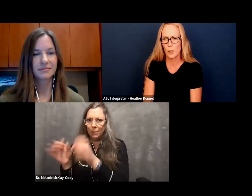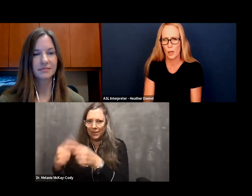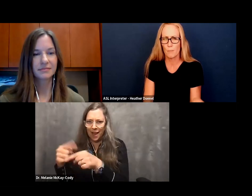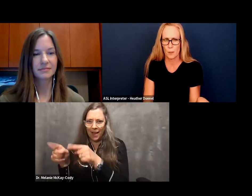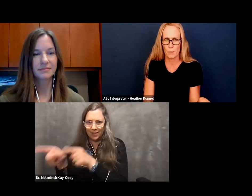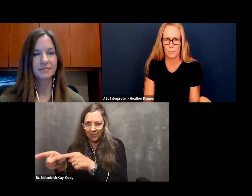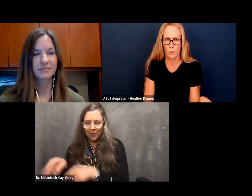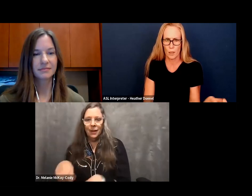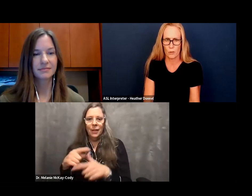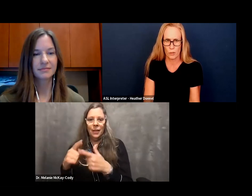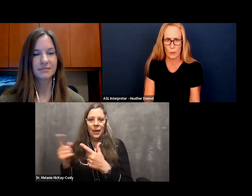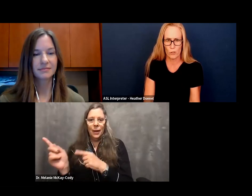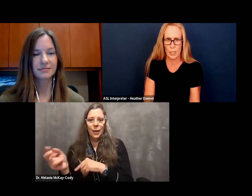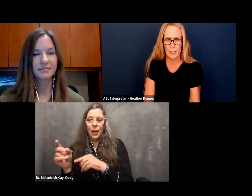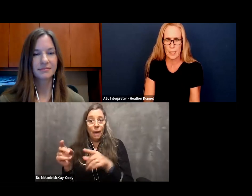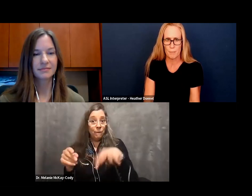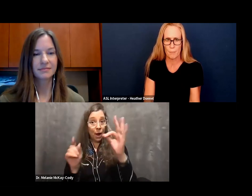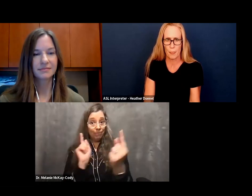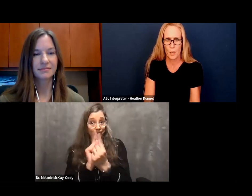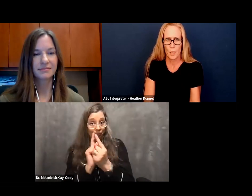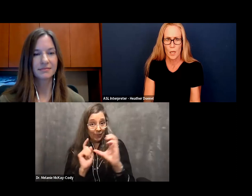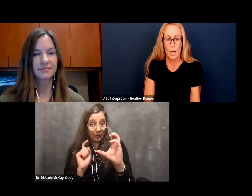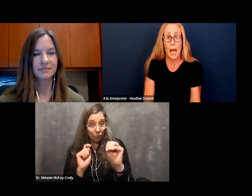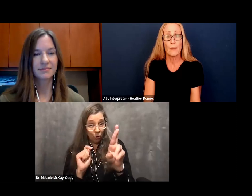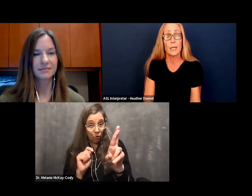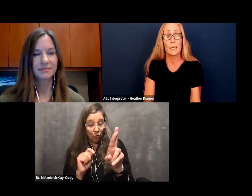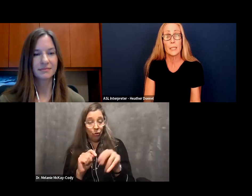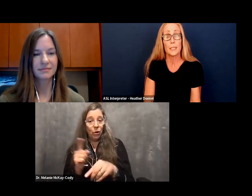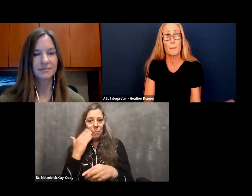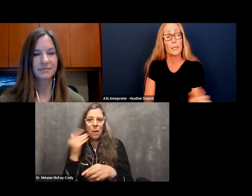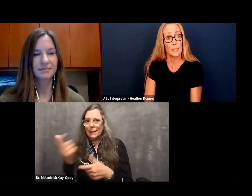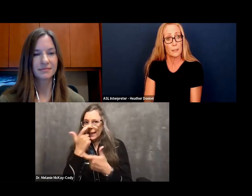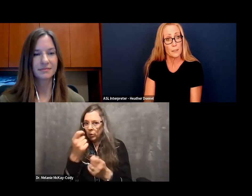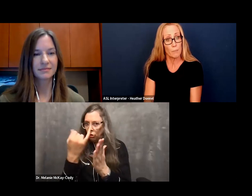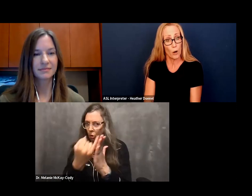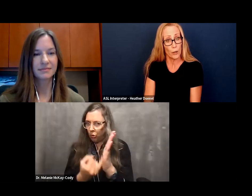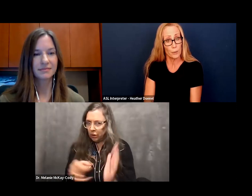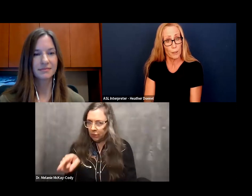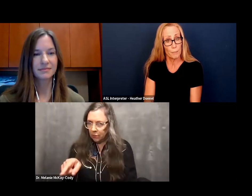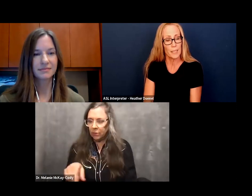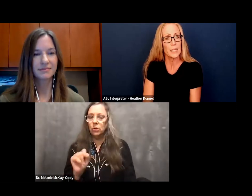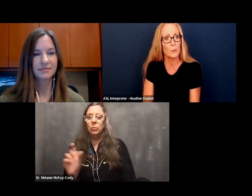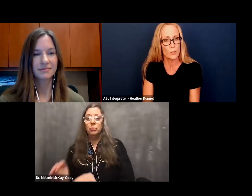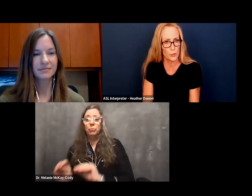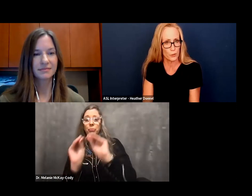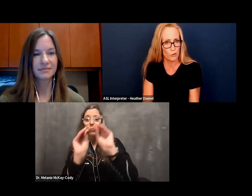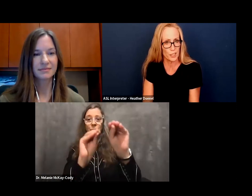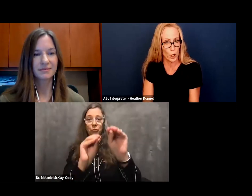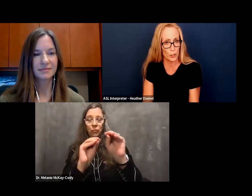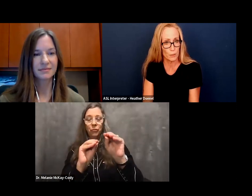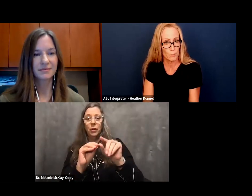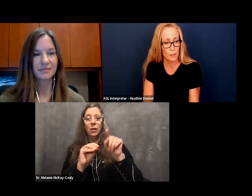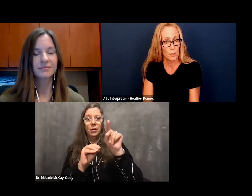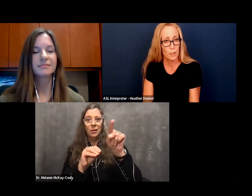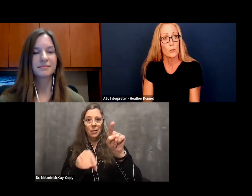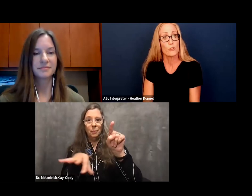tribal language that he picked up. And then he ended up meeting CMR because he was also interested